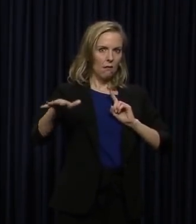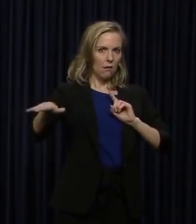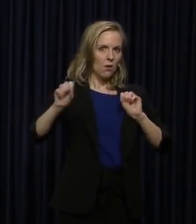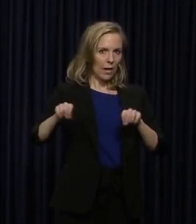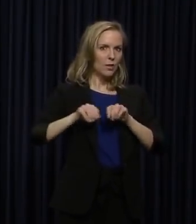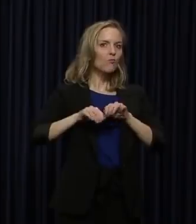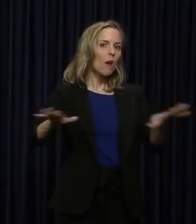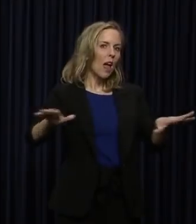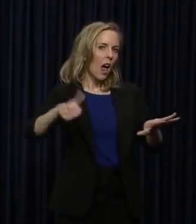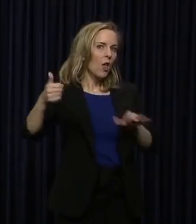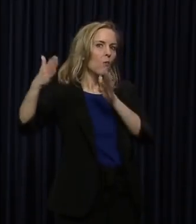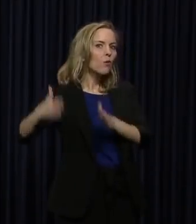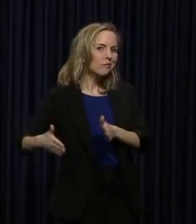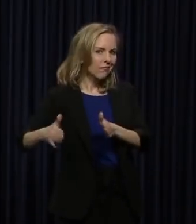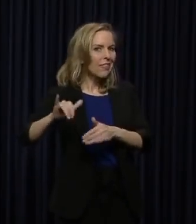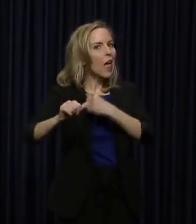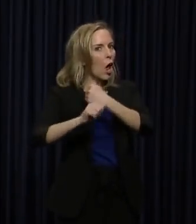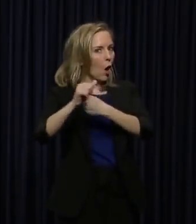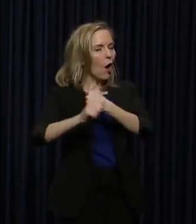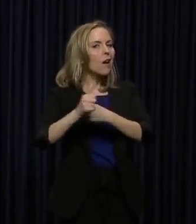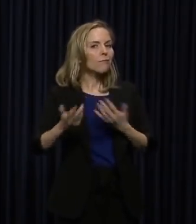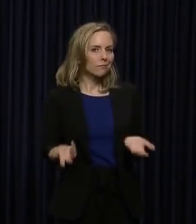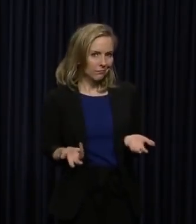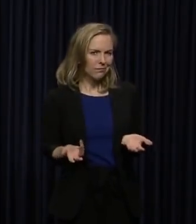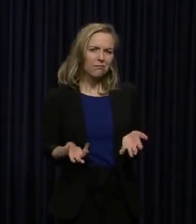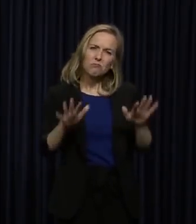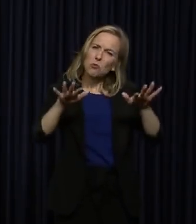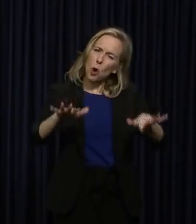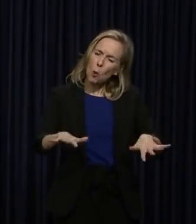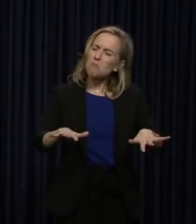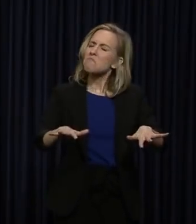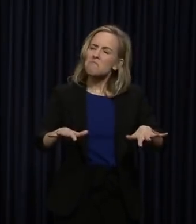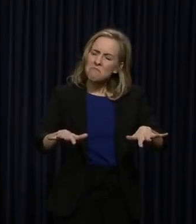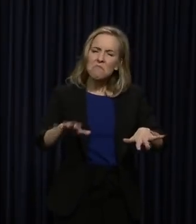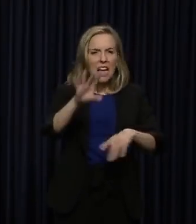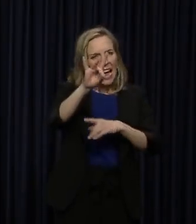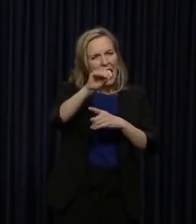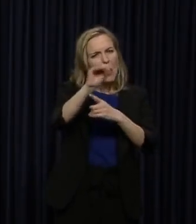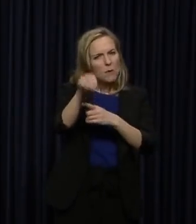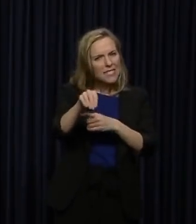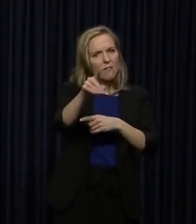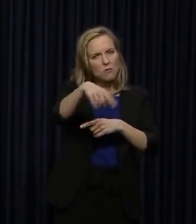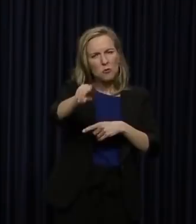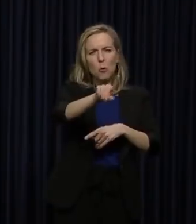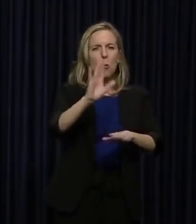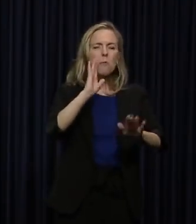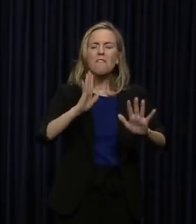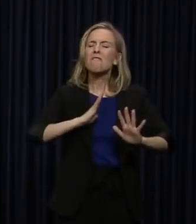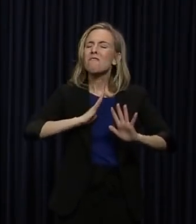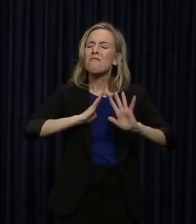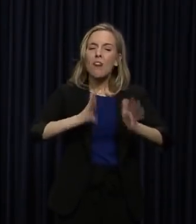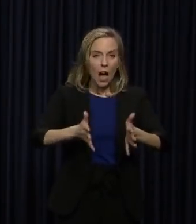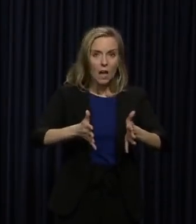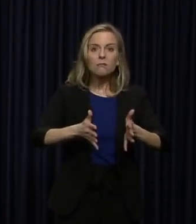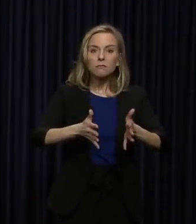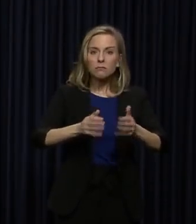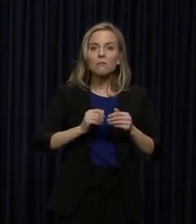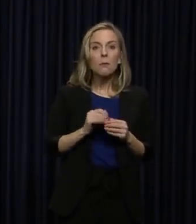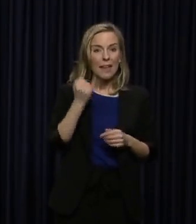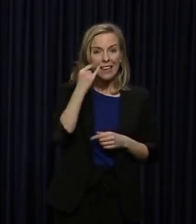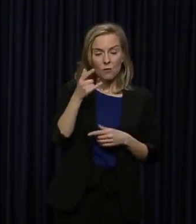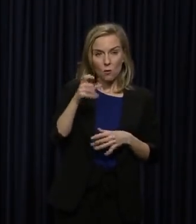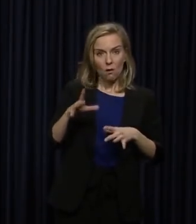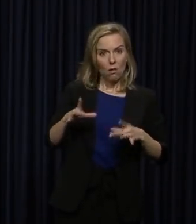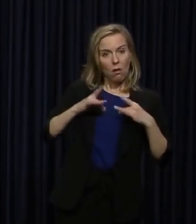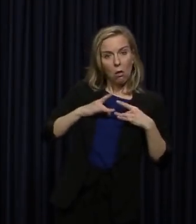in. So, again, everybody, you know, remain calm. It's 80% of you are going to be just fine plus if you